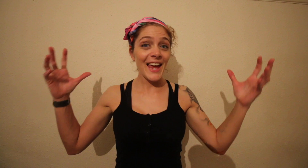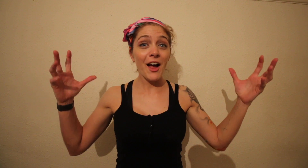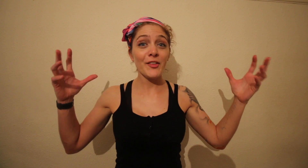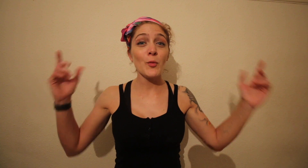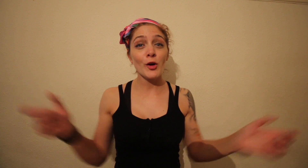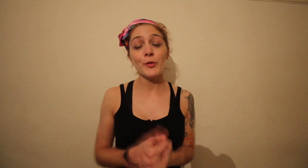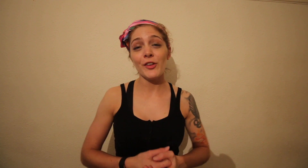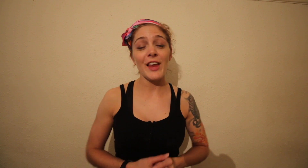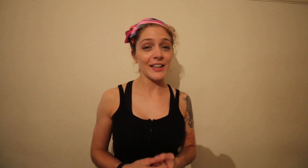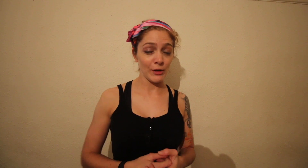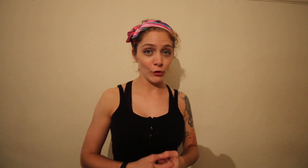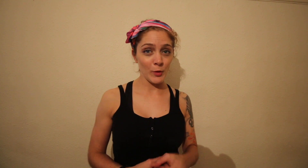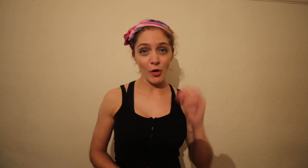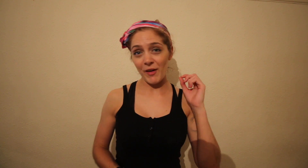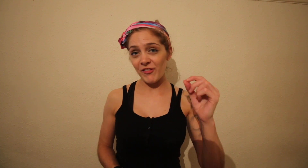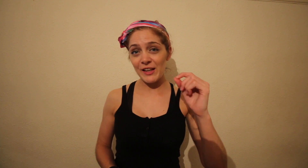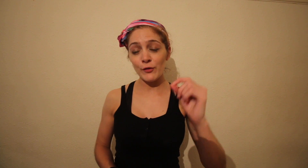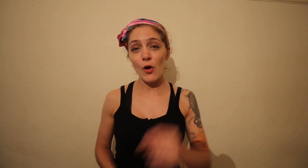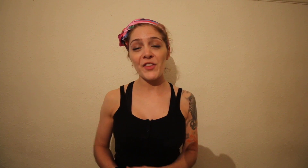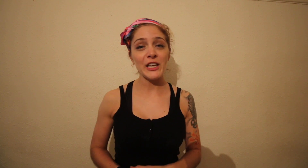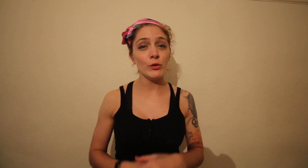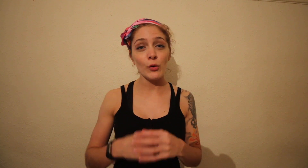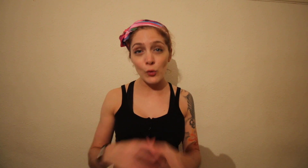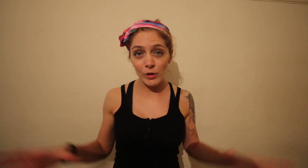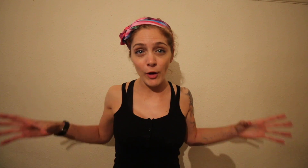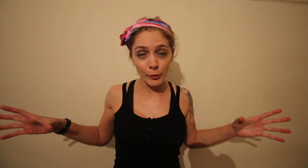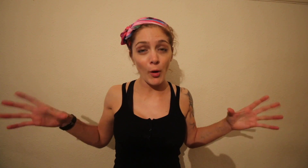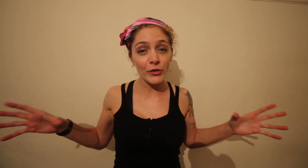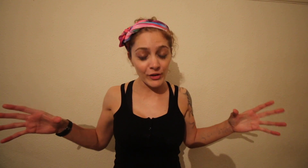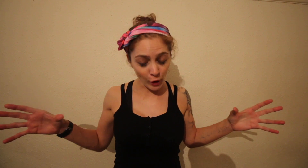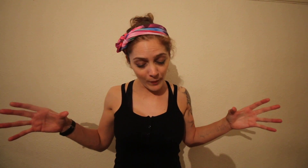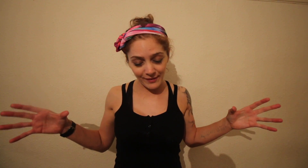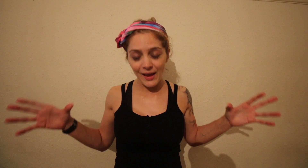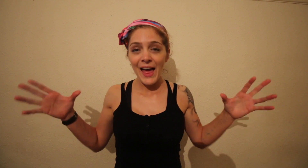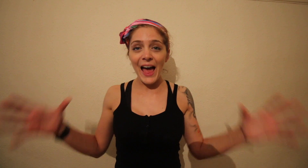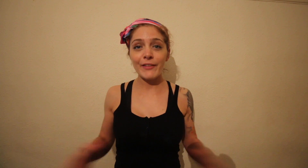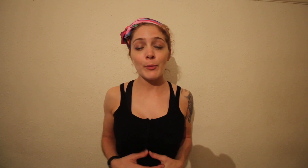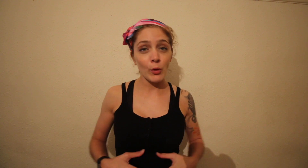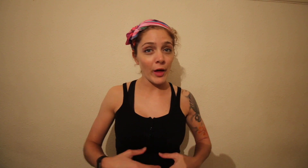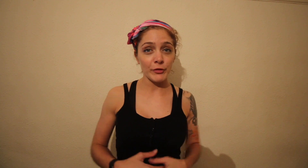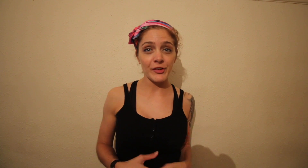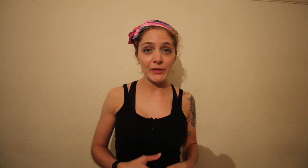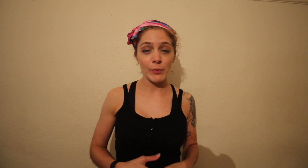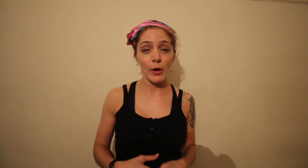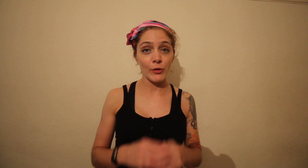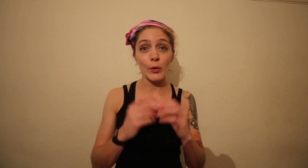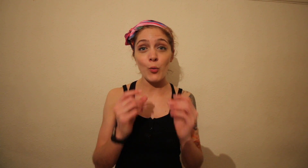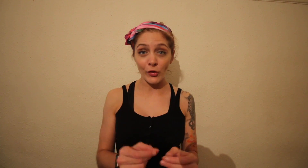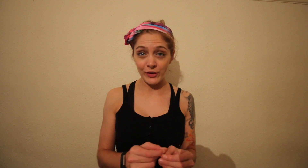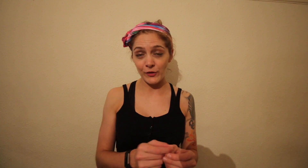Hey guys and welcome to the second installment of my fitness vlog. Thank you to all of those positive comments and support that I've received from those who have watched this